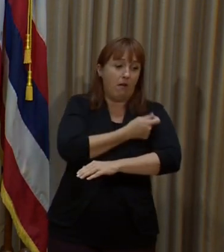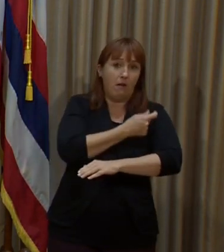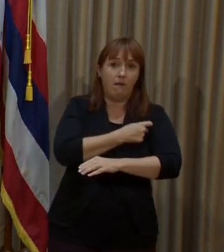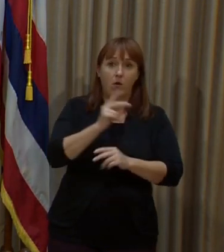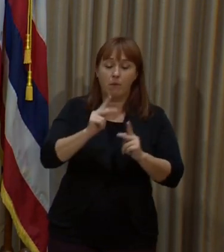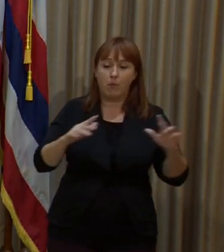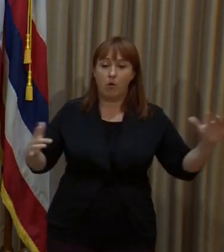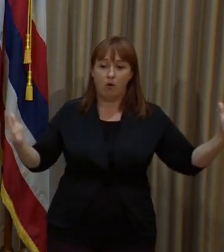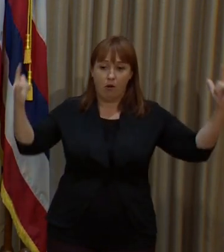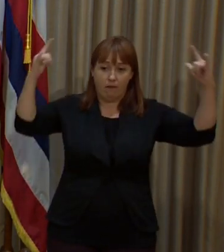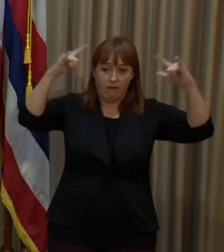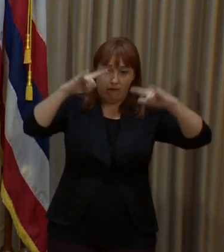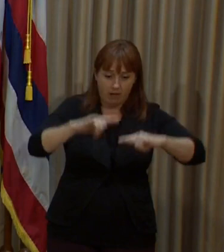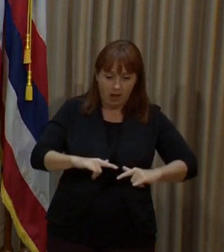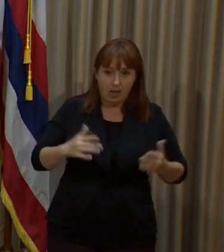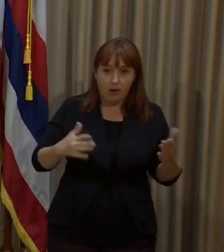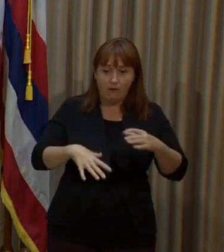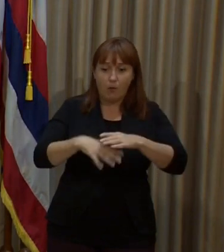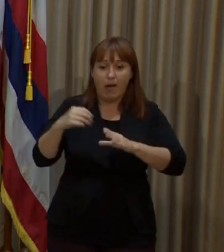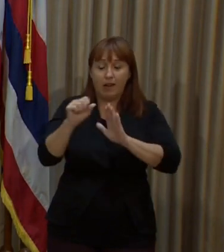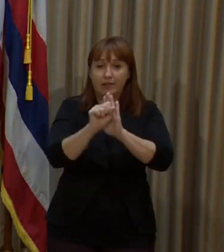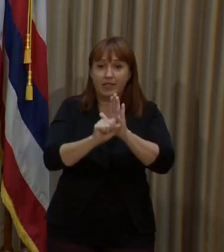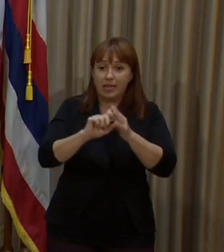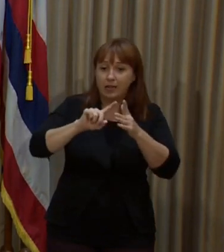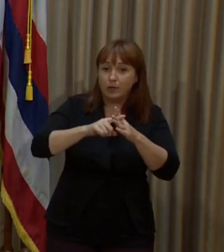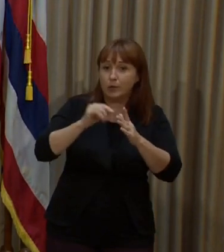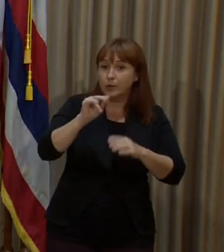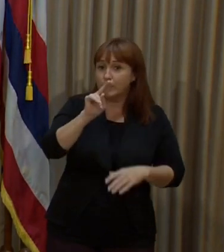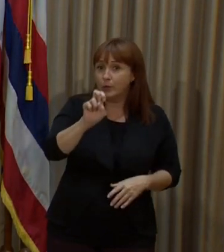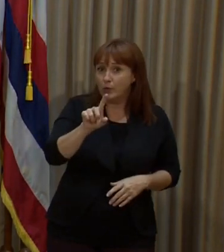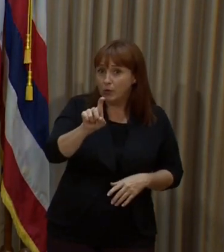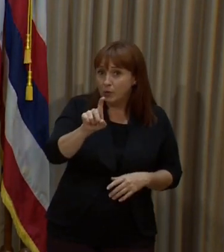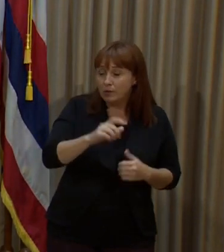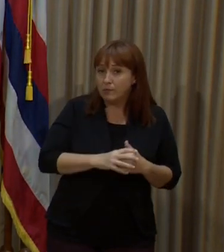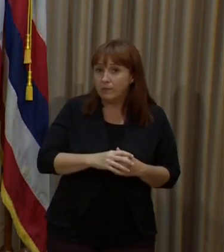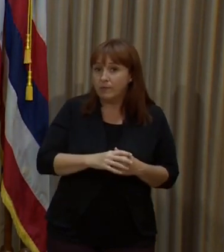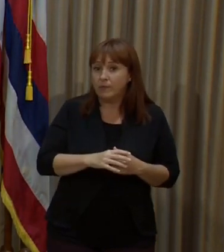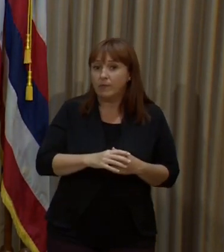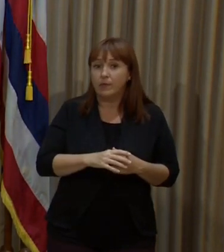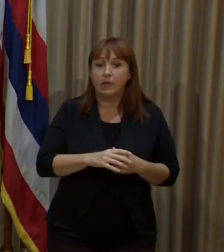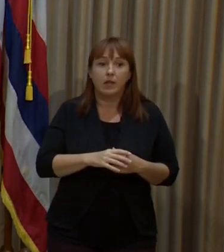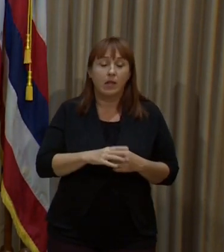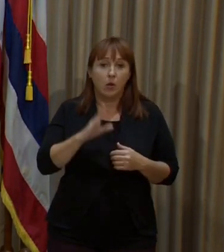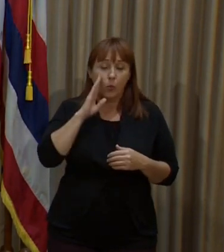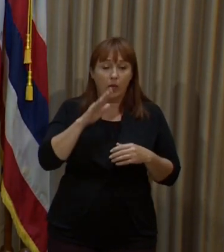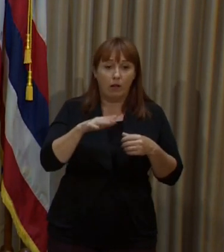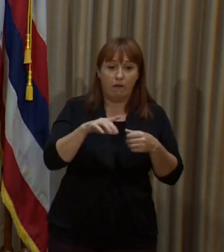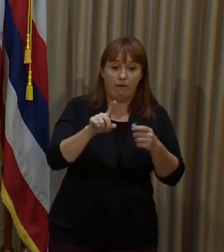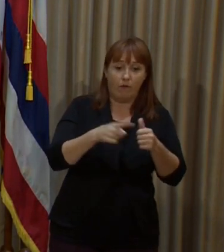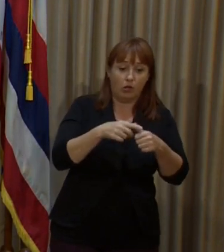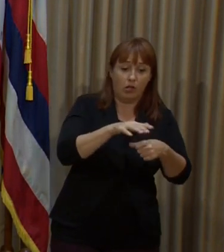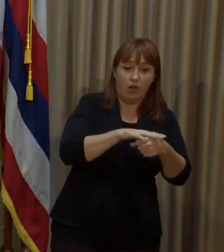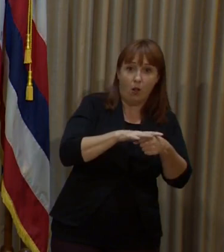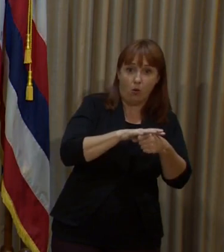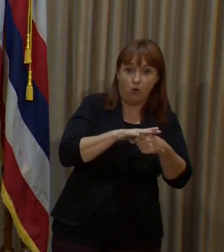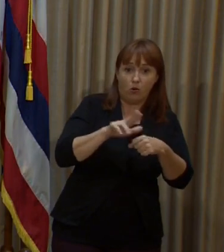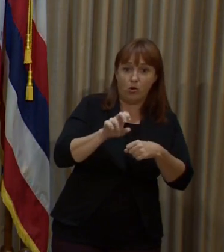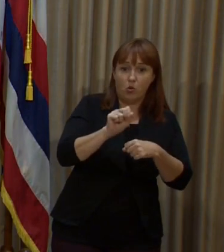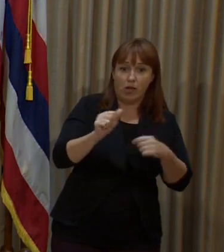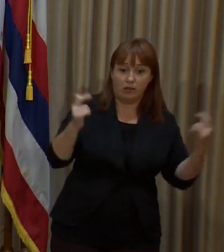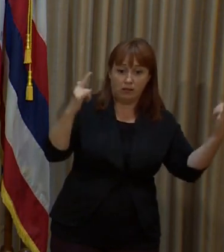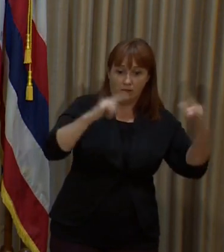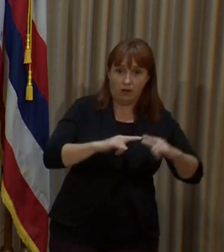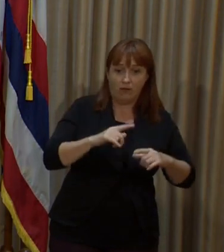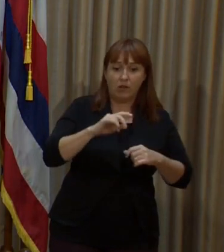travelers maybe in June? Would that also be phased in starting with domestic and then international travels at some other point?